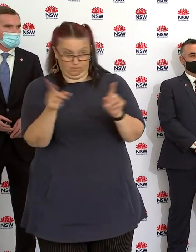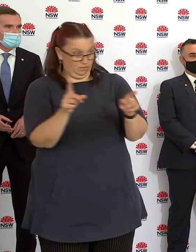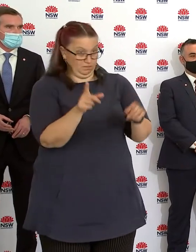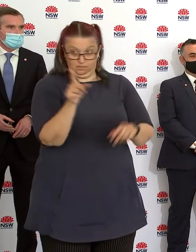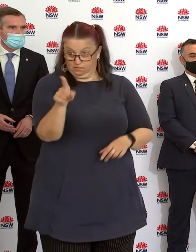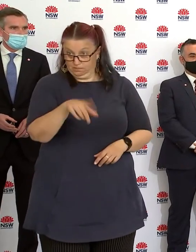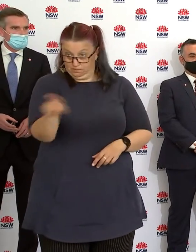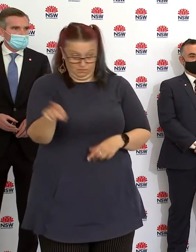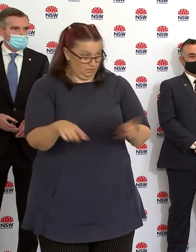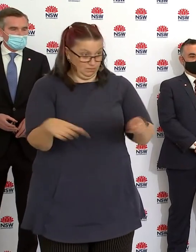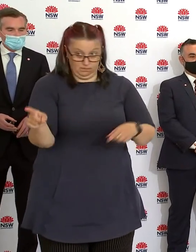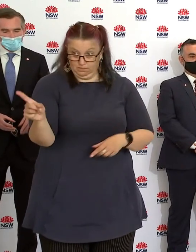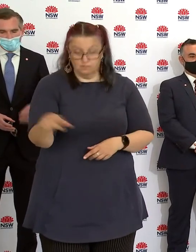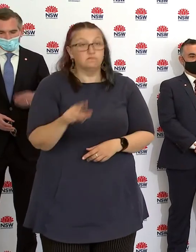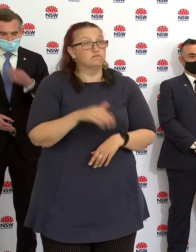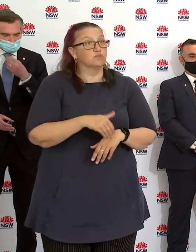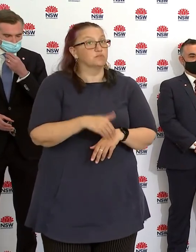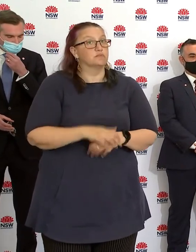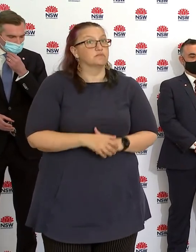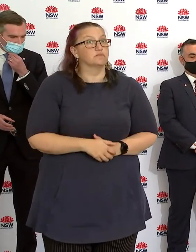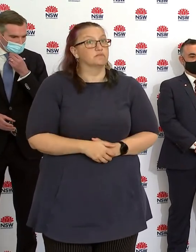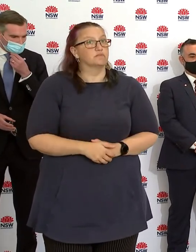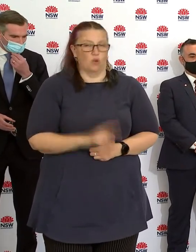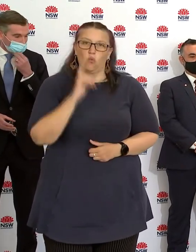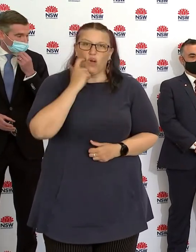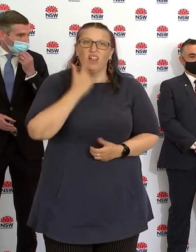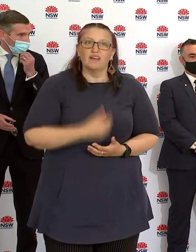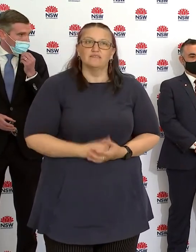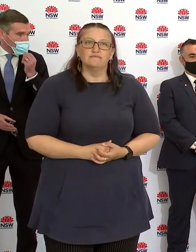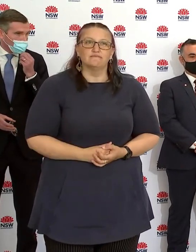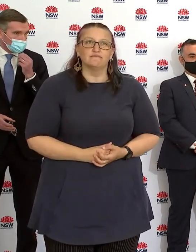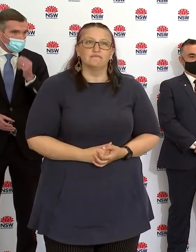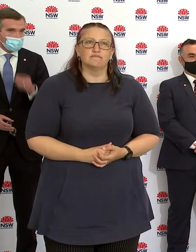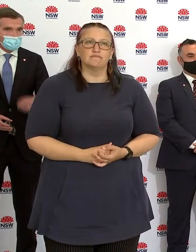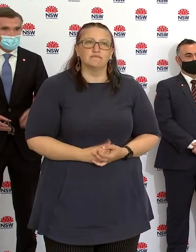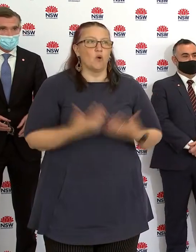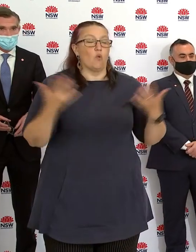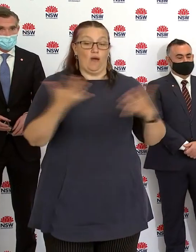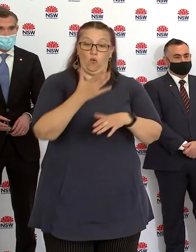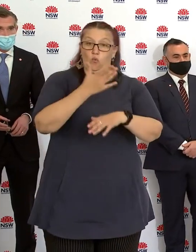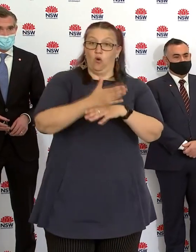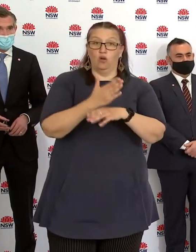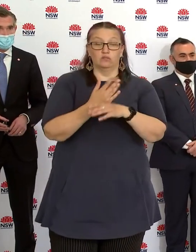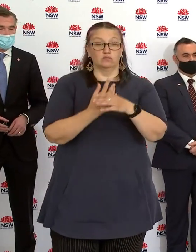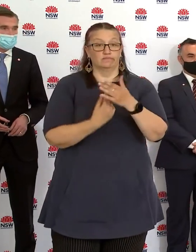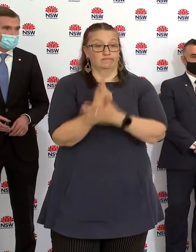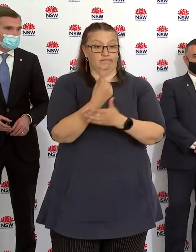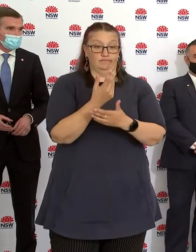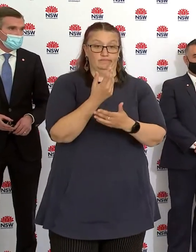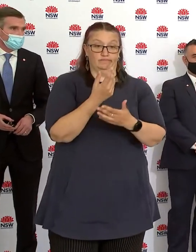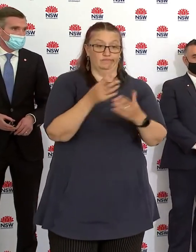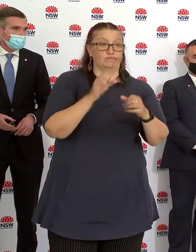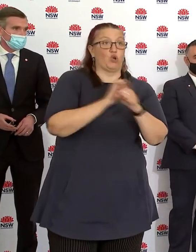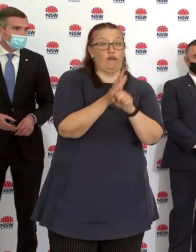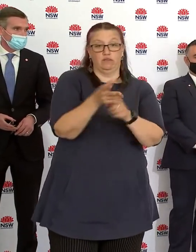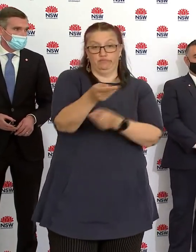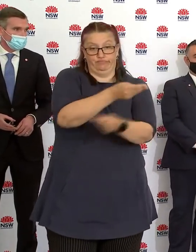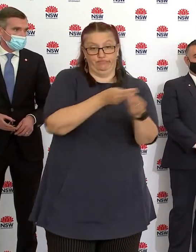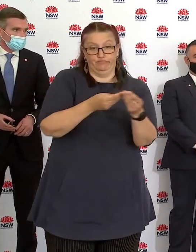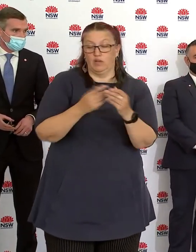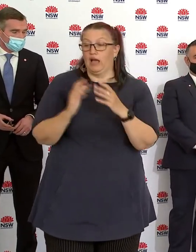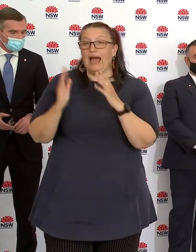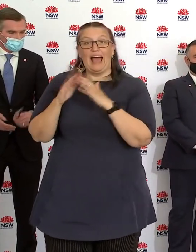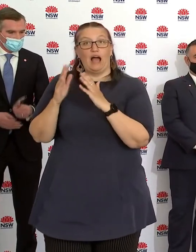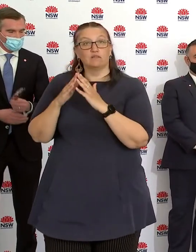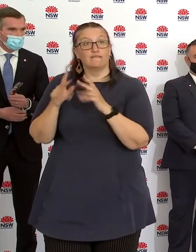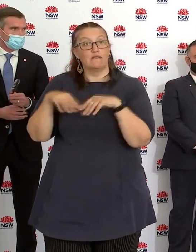incidents where this is where the disease is transferring, it's in workplaces and it's within households. And we really need people to